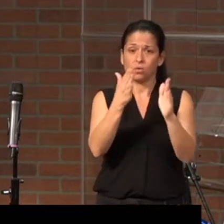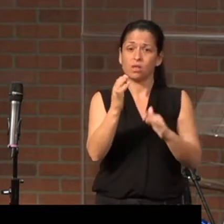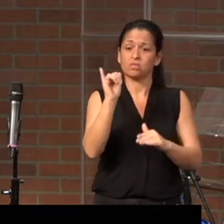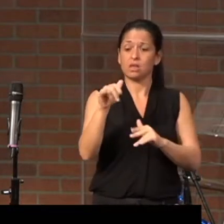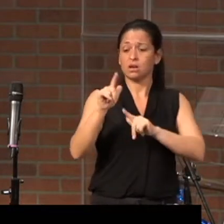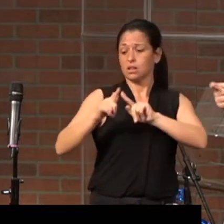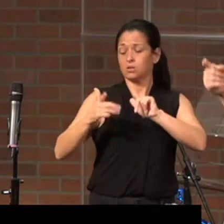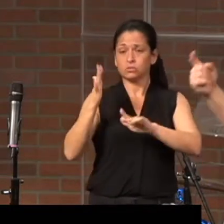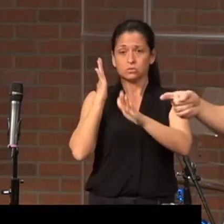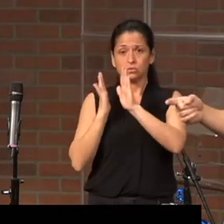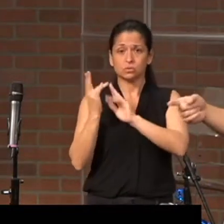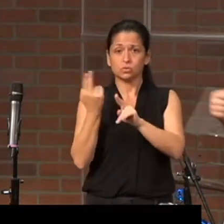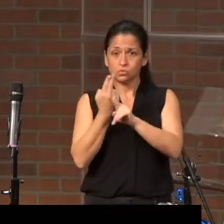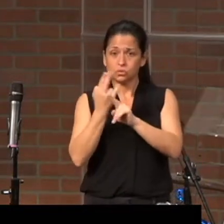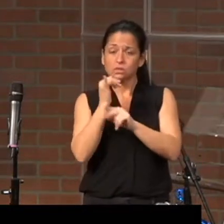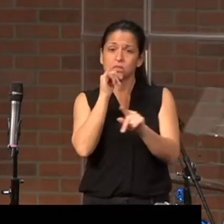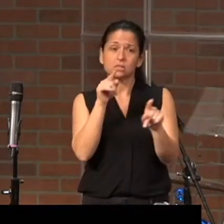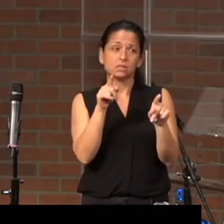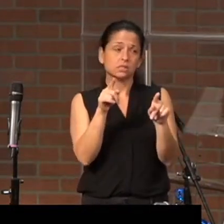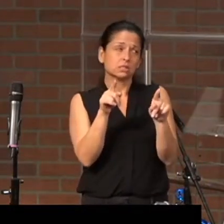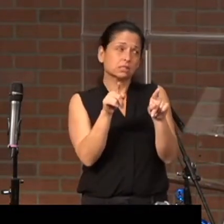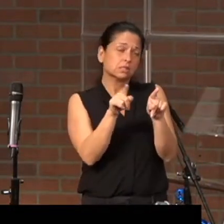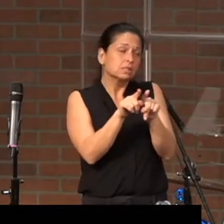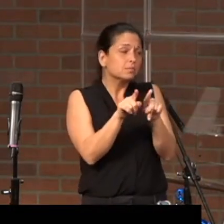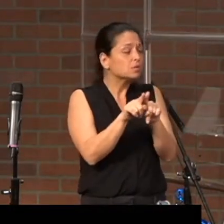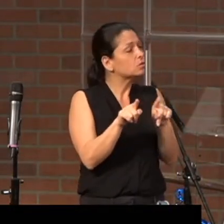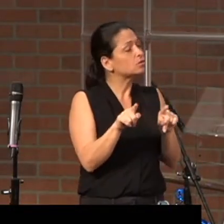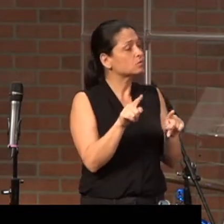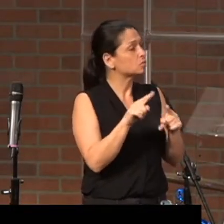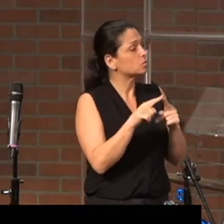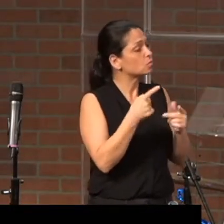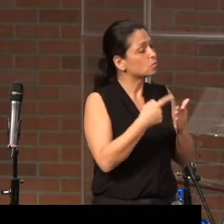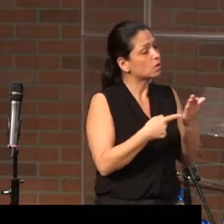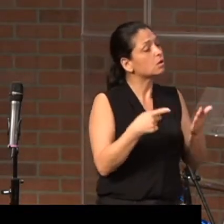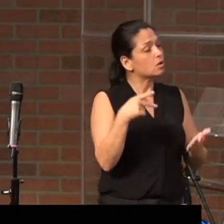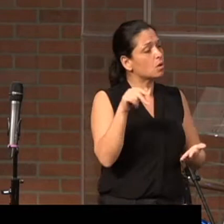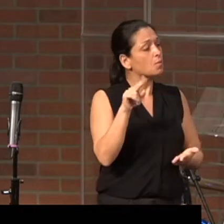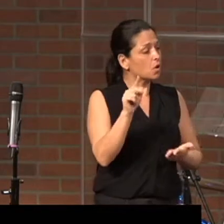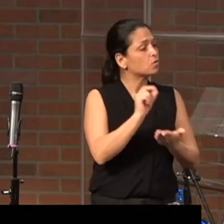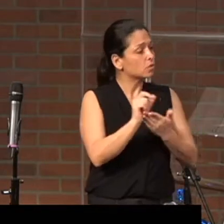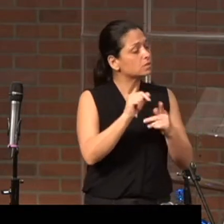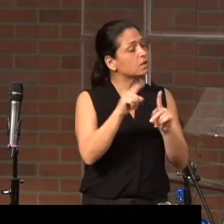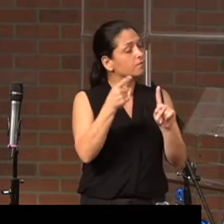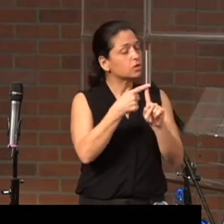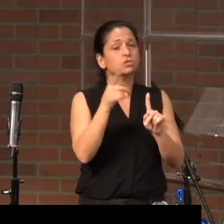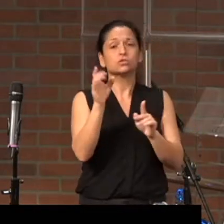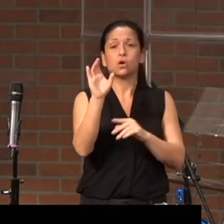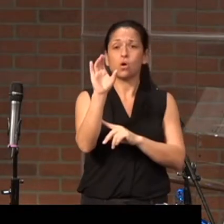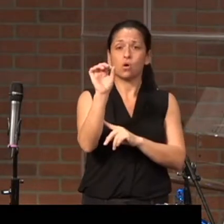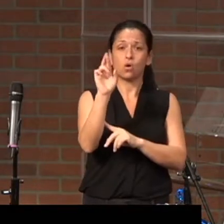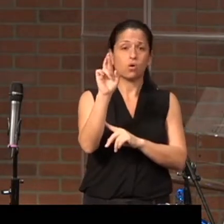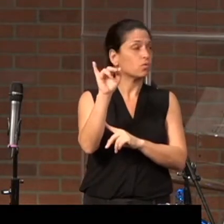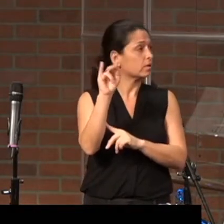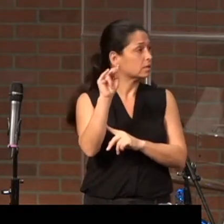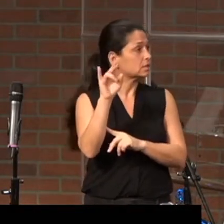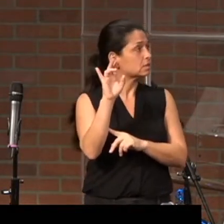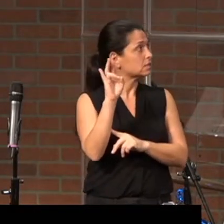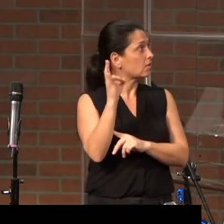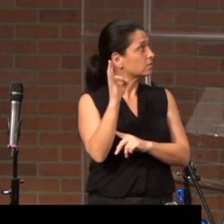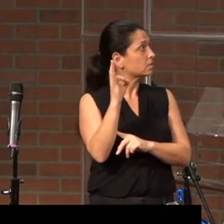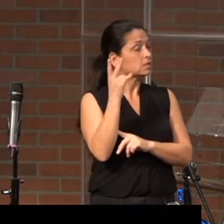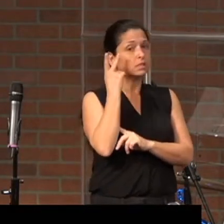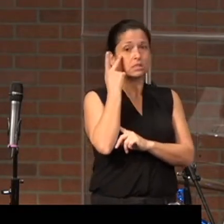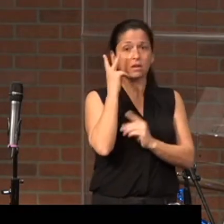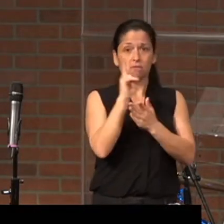used is similar to what Paul writes in 1 Corinthians 7. This is verse